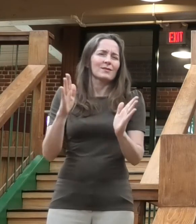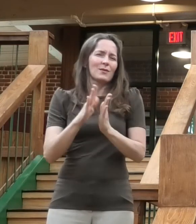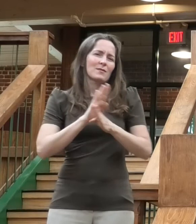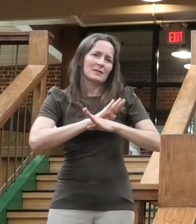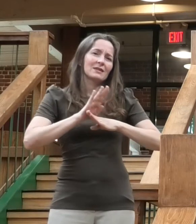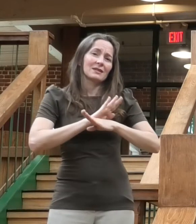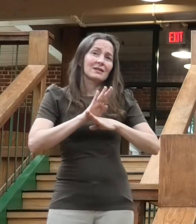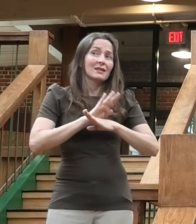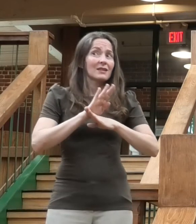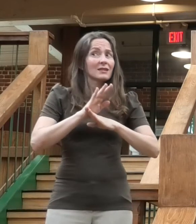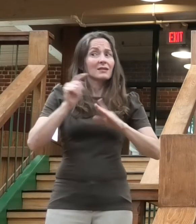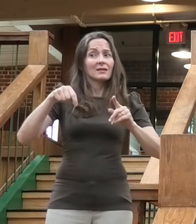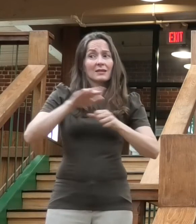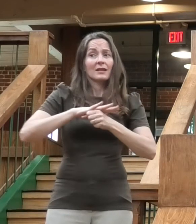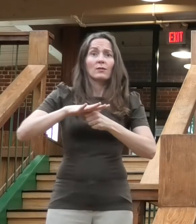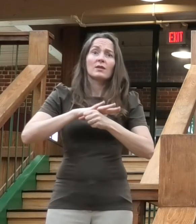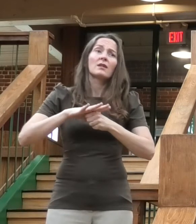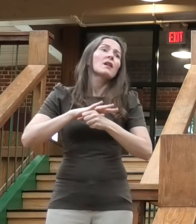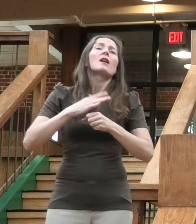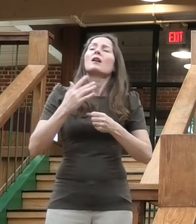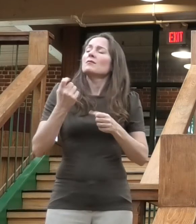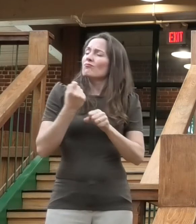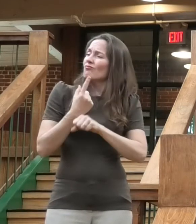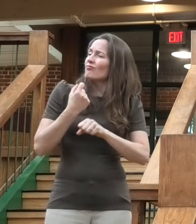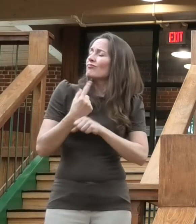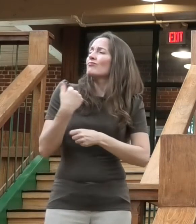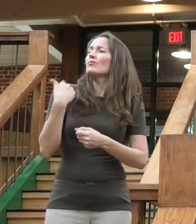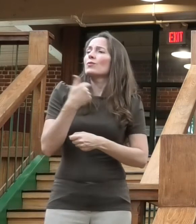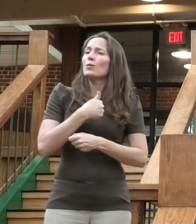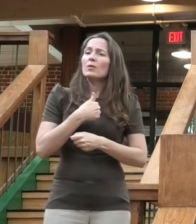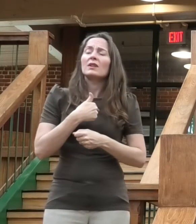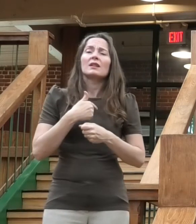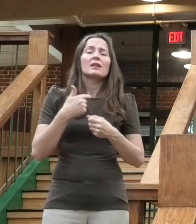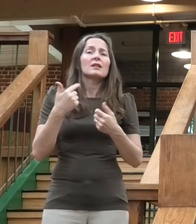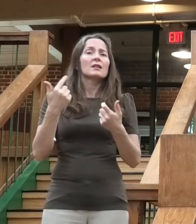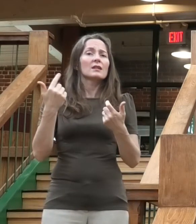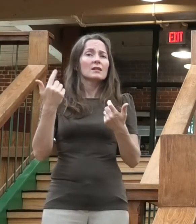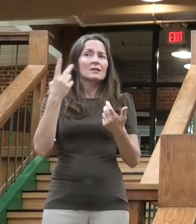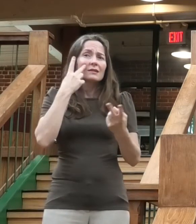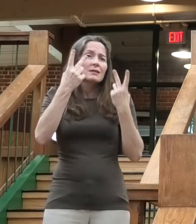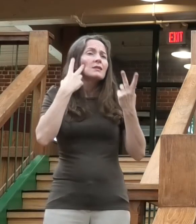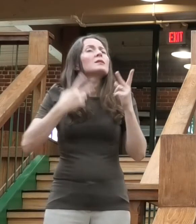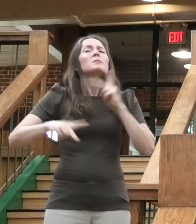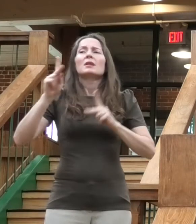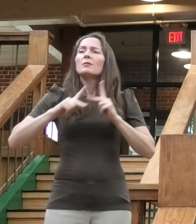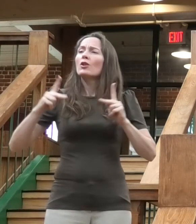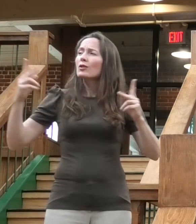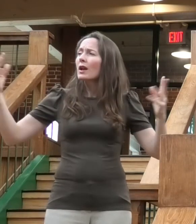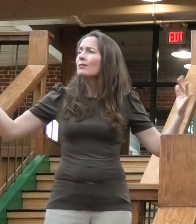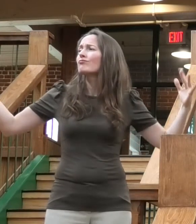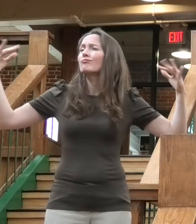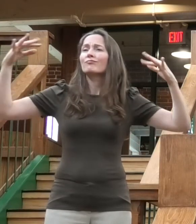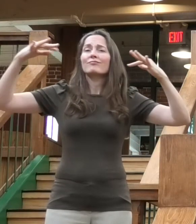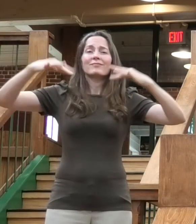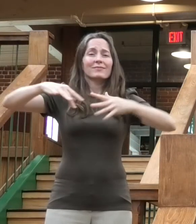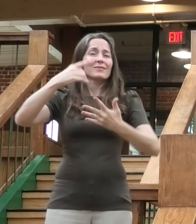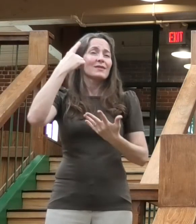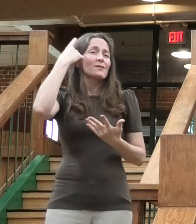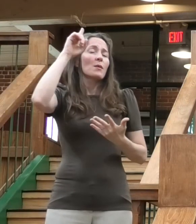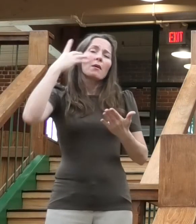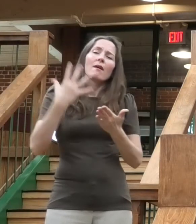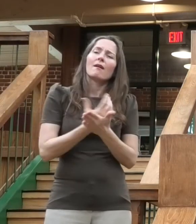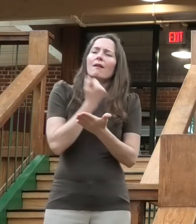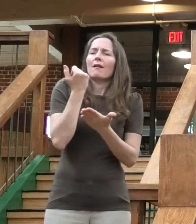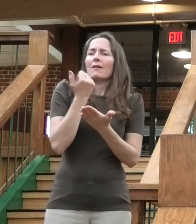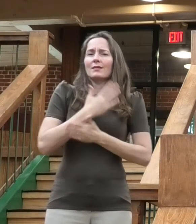entertain thousands of visitors every year. We're a family with the unity of spirit and community. Around here